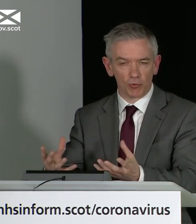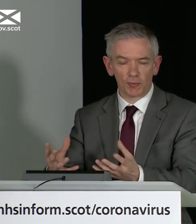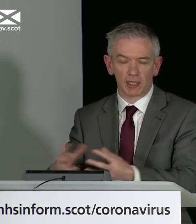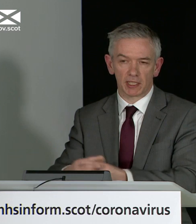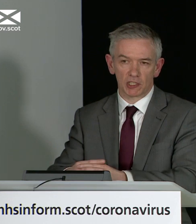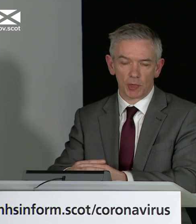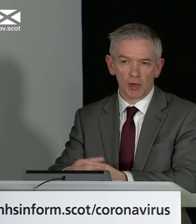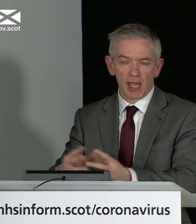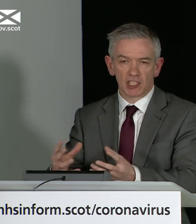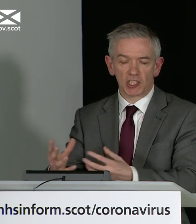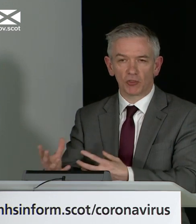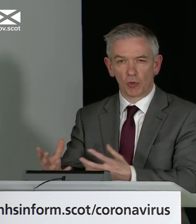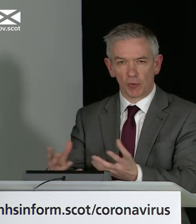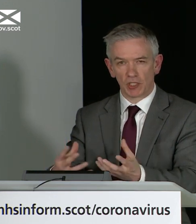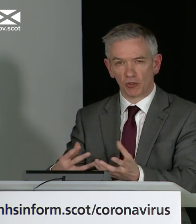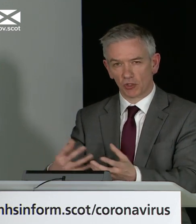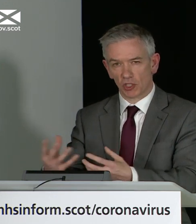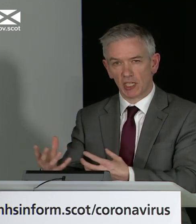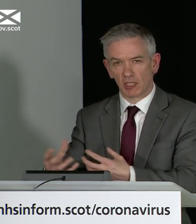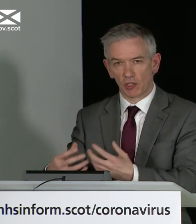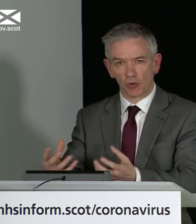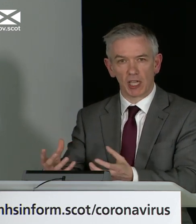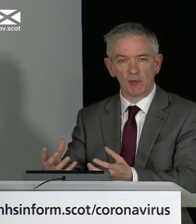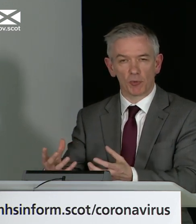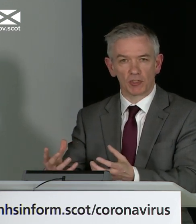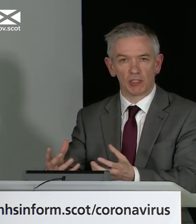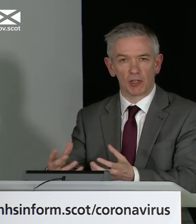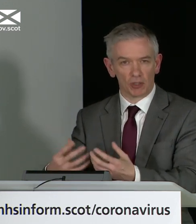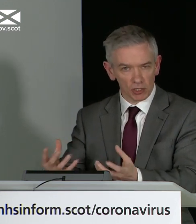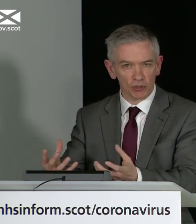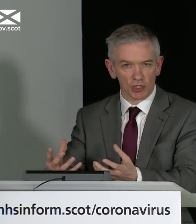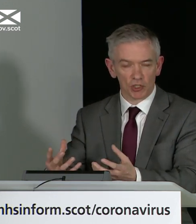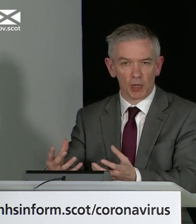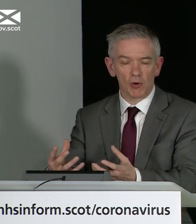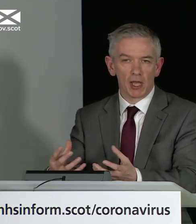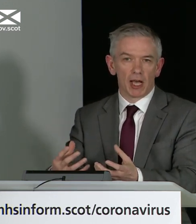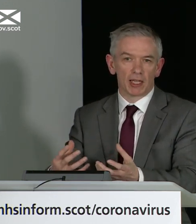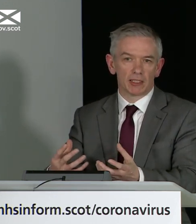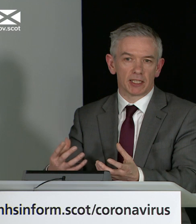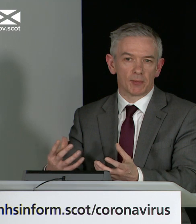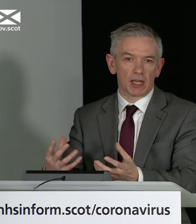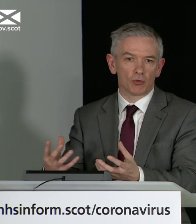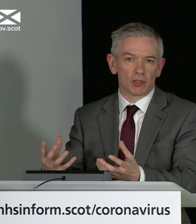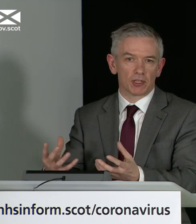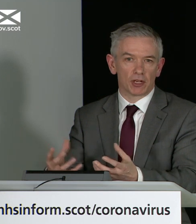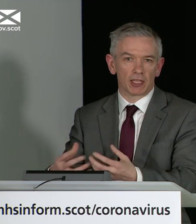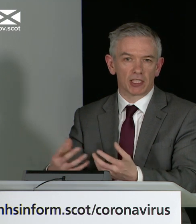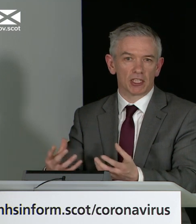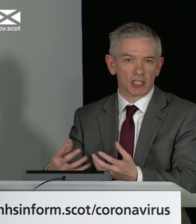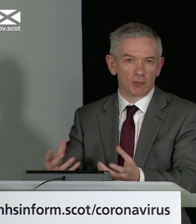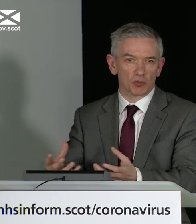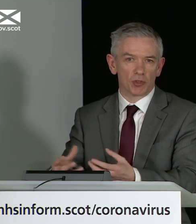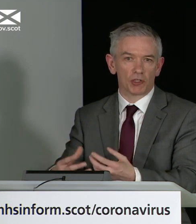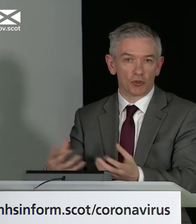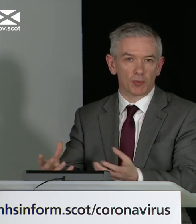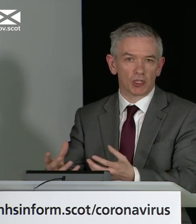flow from that data as well. It's a signal that we've seen not just here in the UK, but we've seen in other countries as well, and I know that there are links